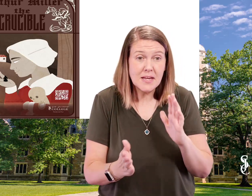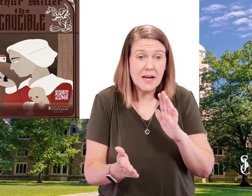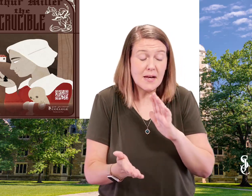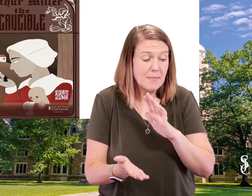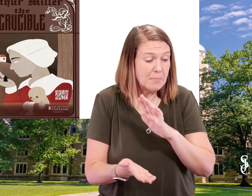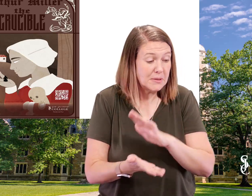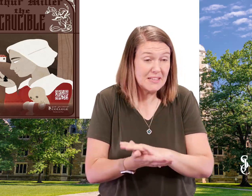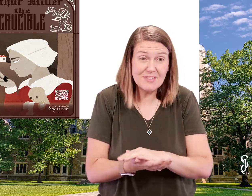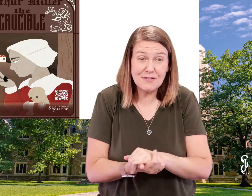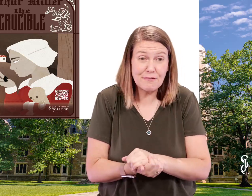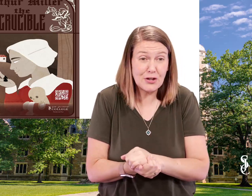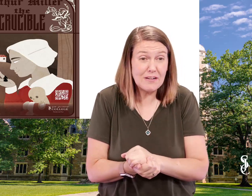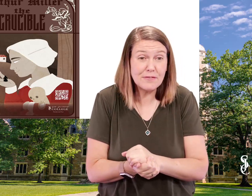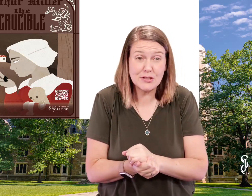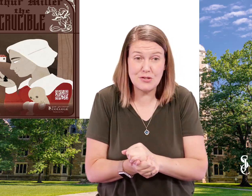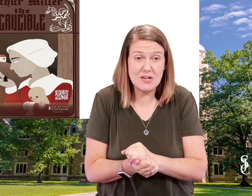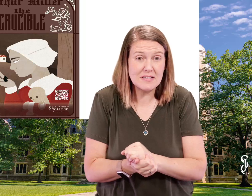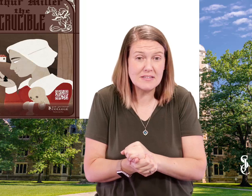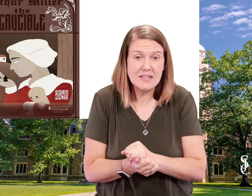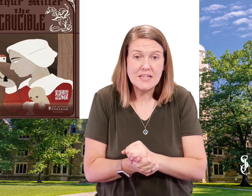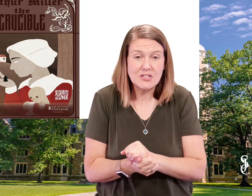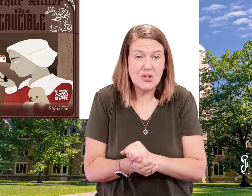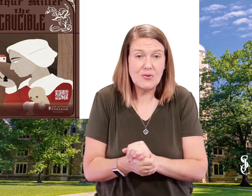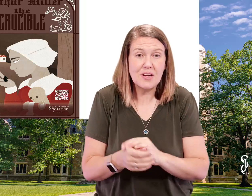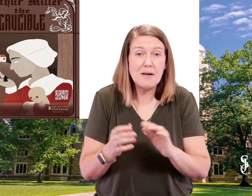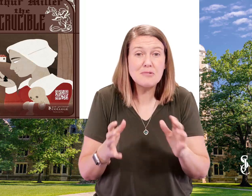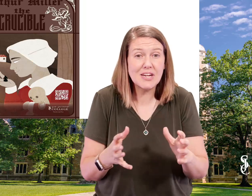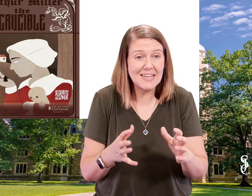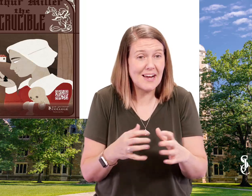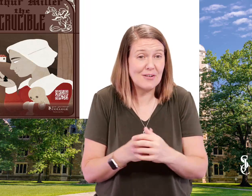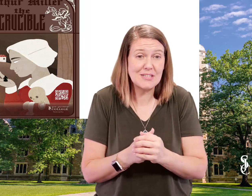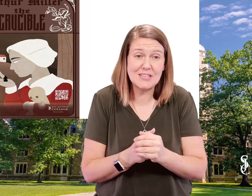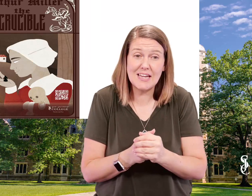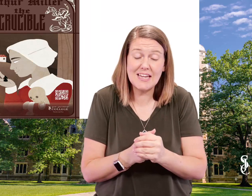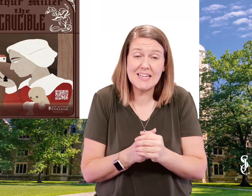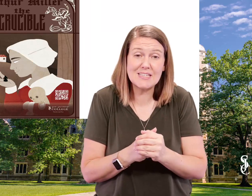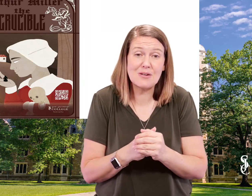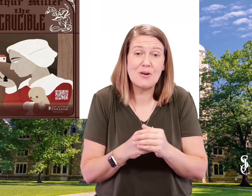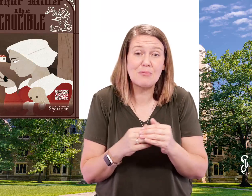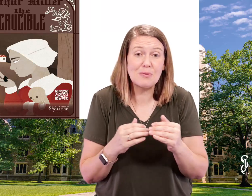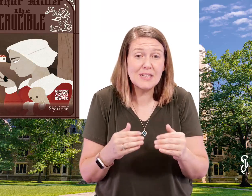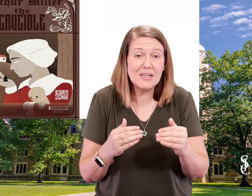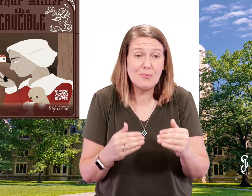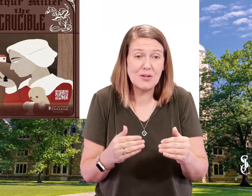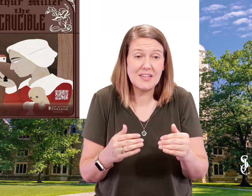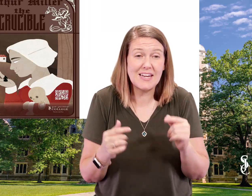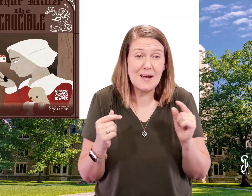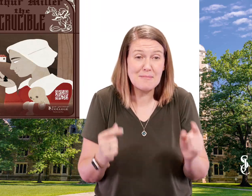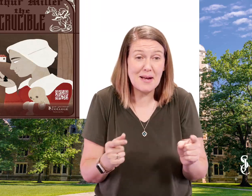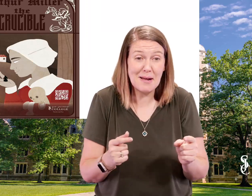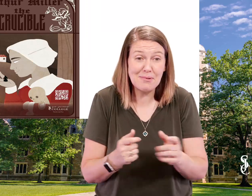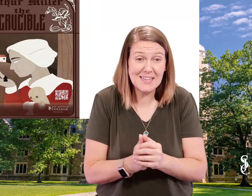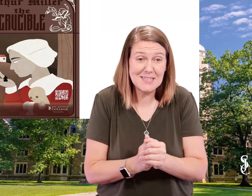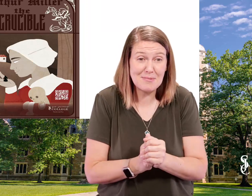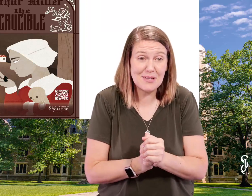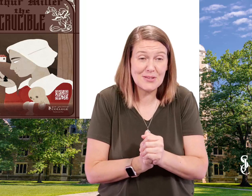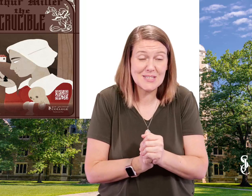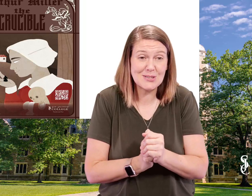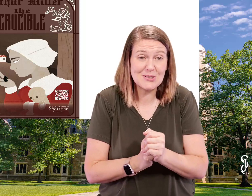I believe it's free for students. So come check it out. It is really worth it. I'm planning to be there this Thursday